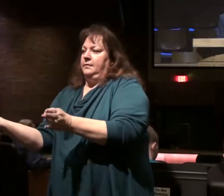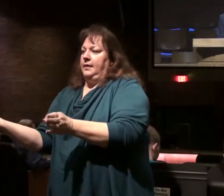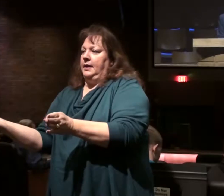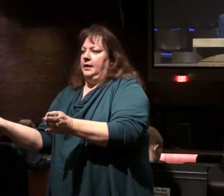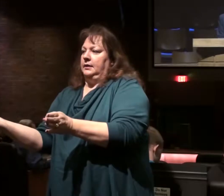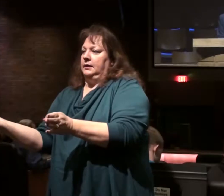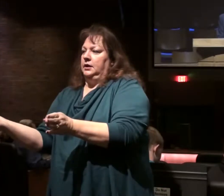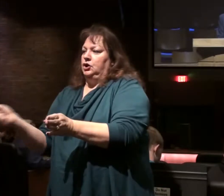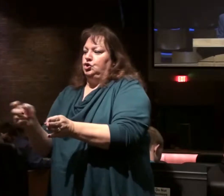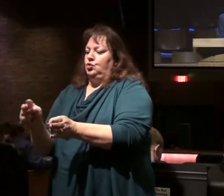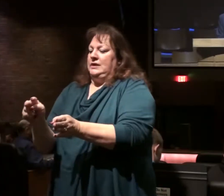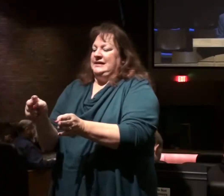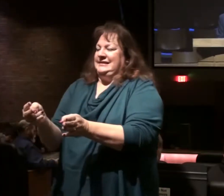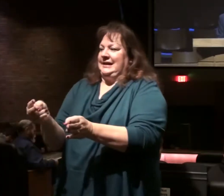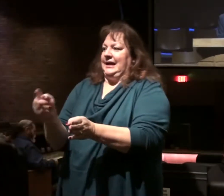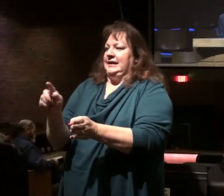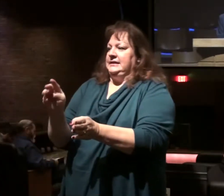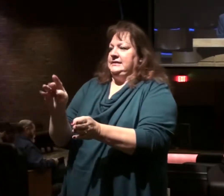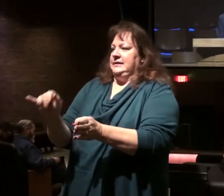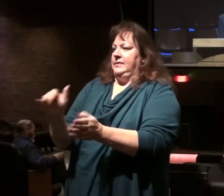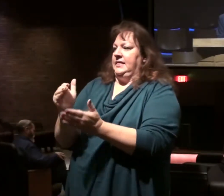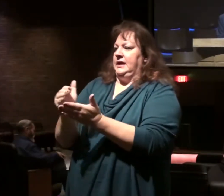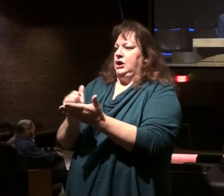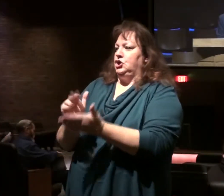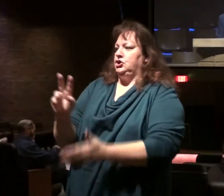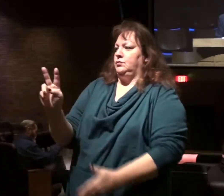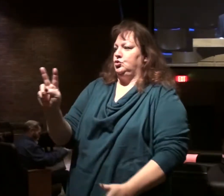Timothy, chapter 2.